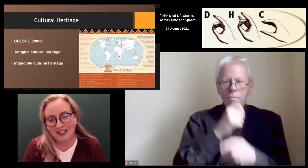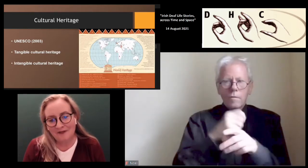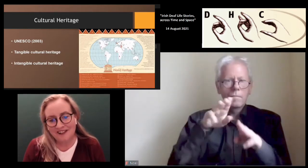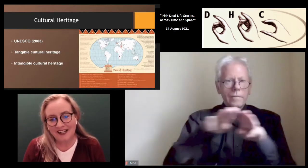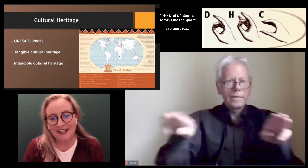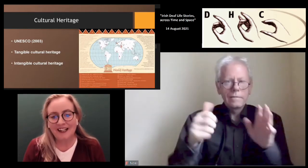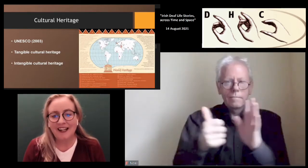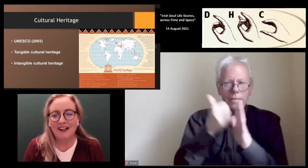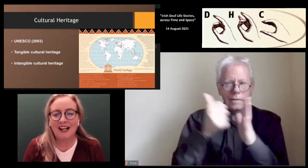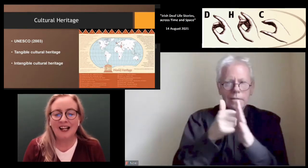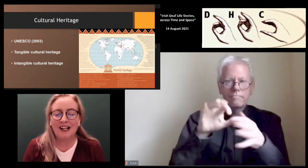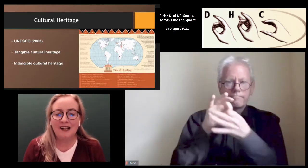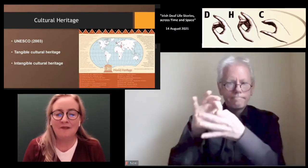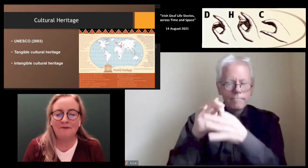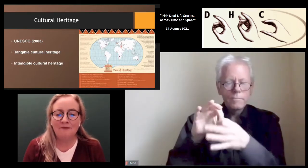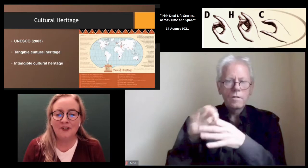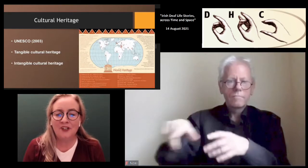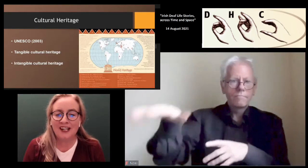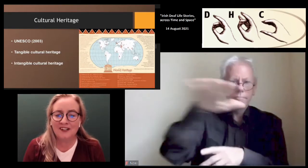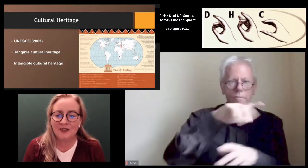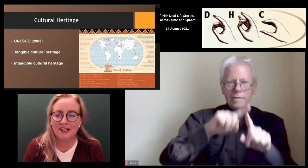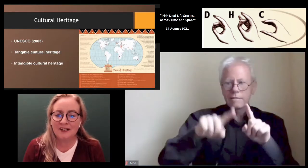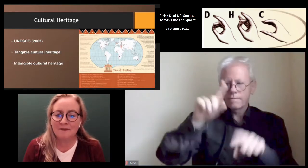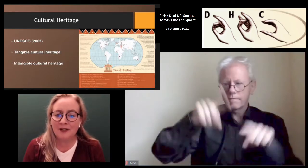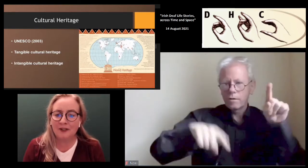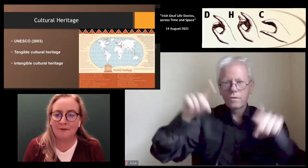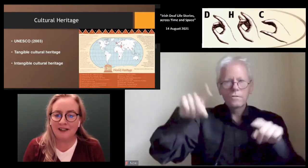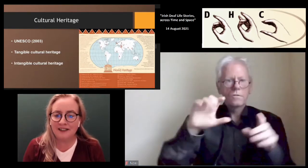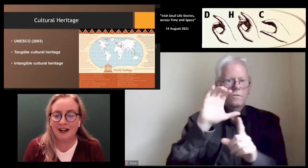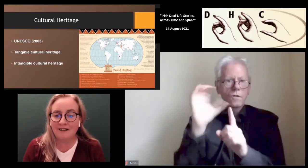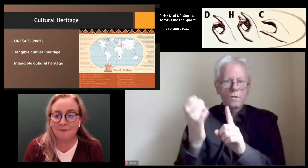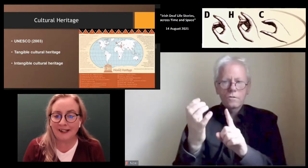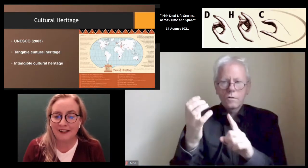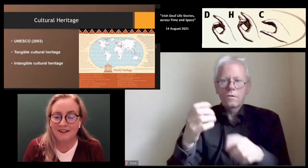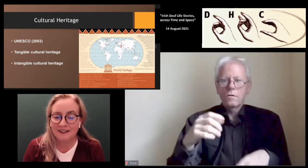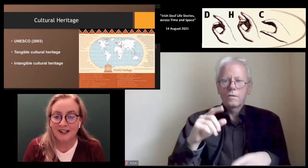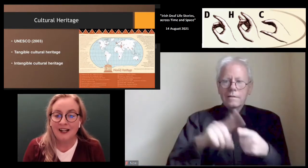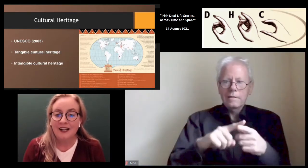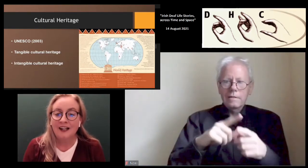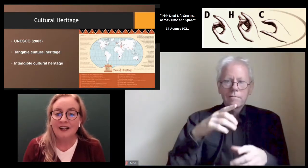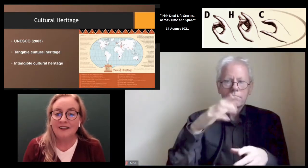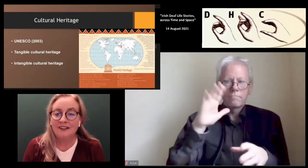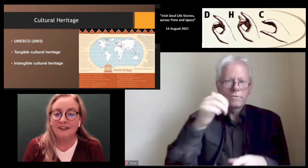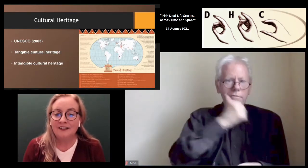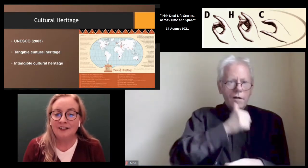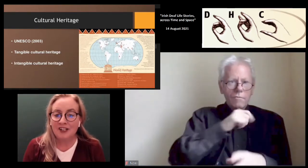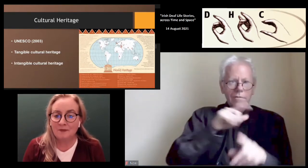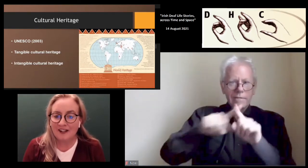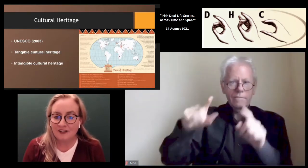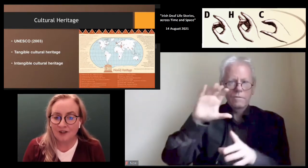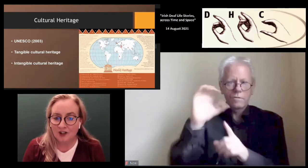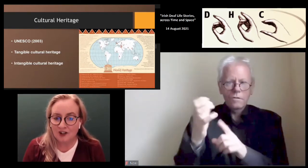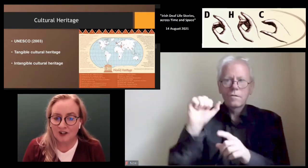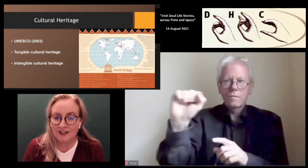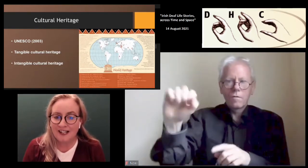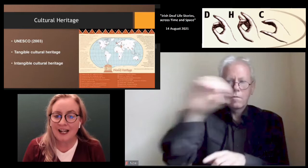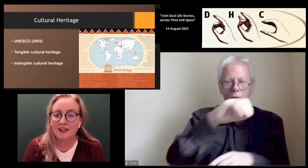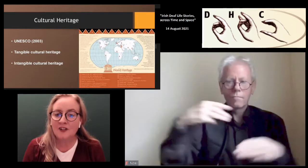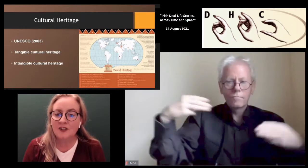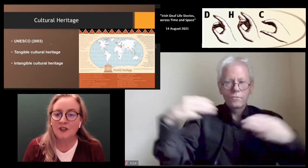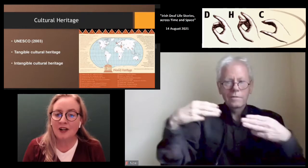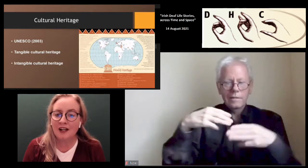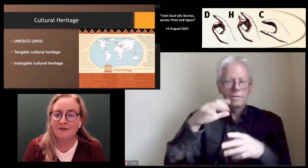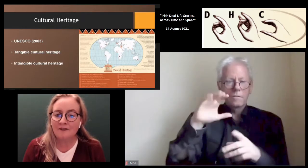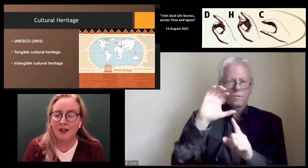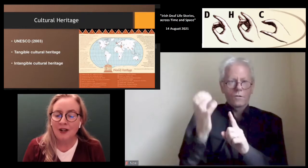As I was saying, UNESCO is about the building of peace, the respect of cultures,